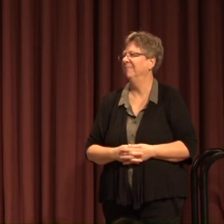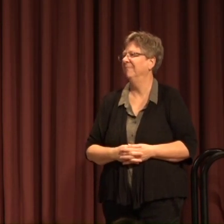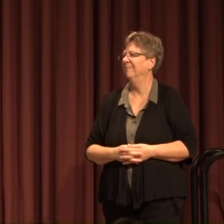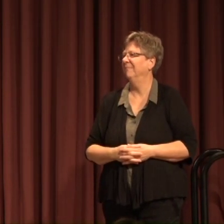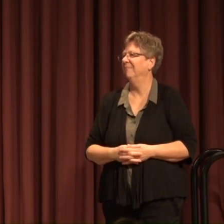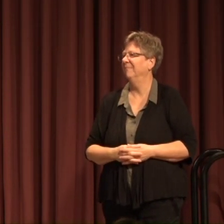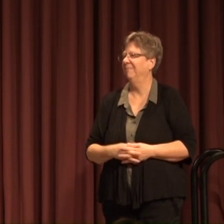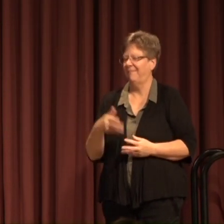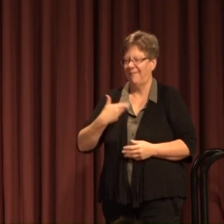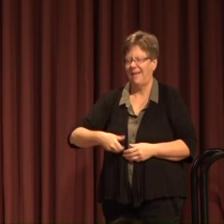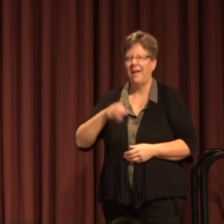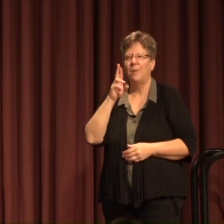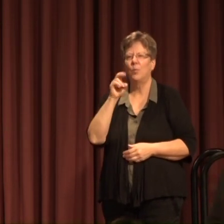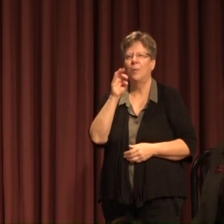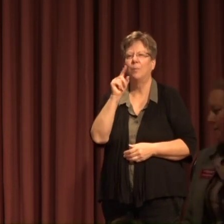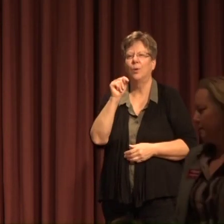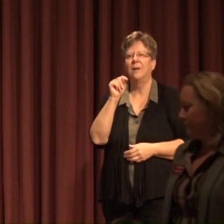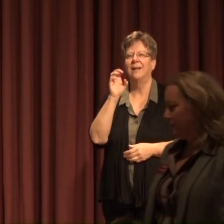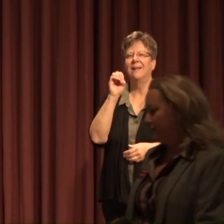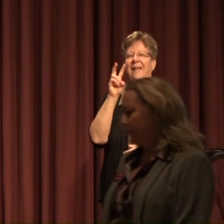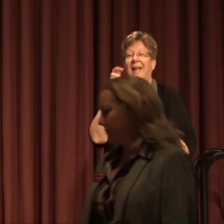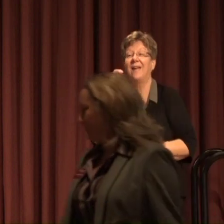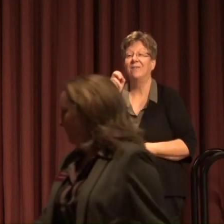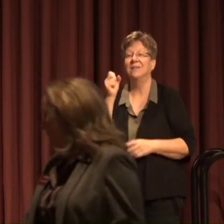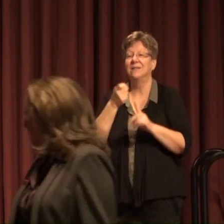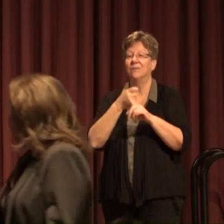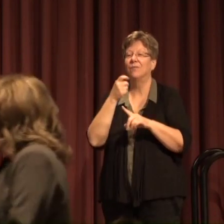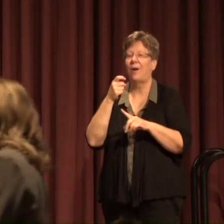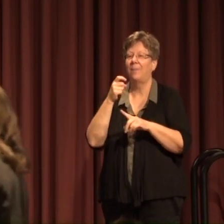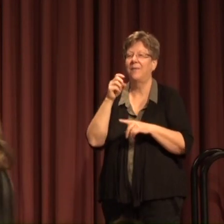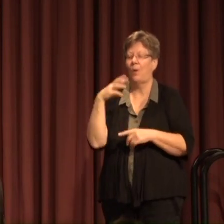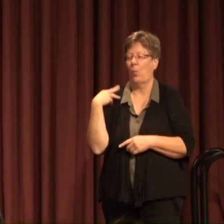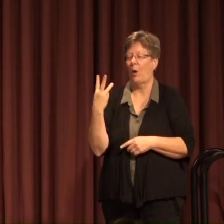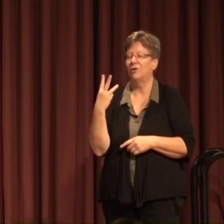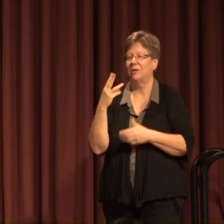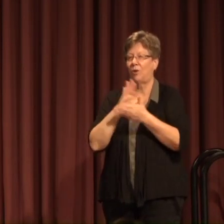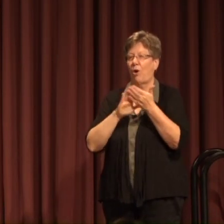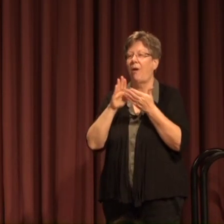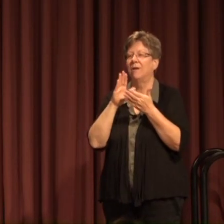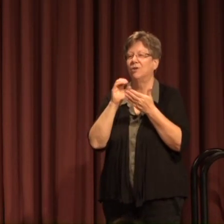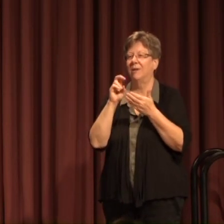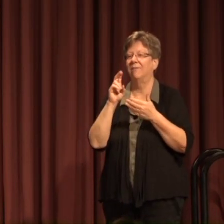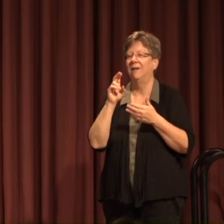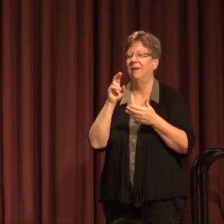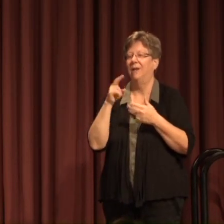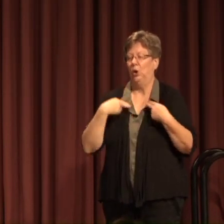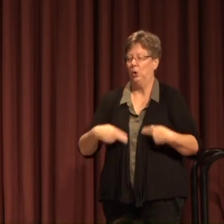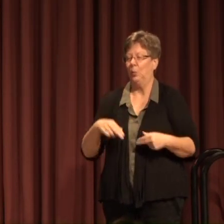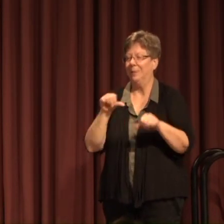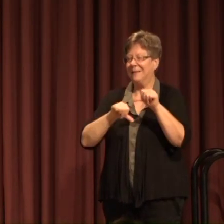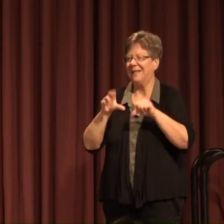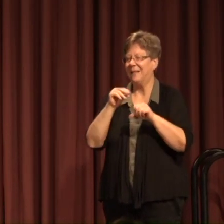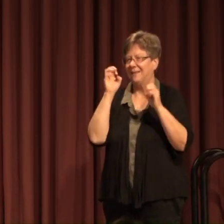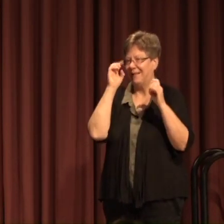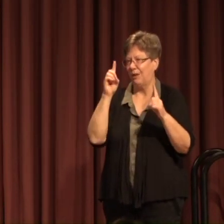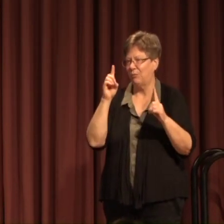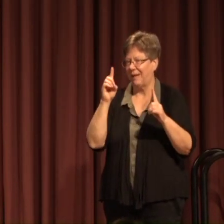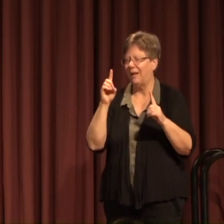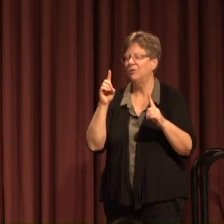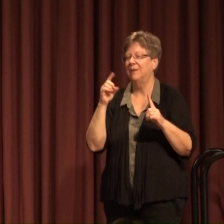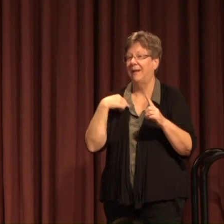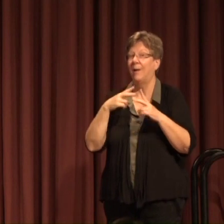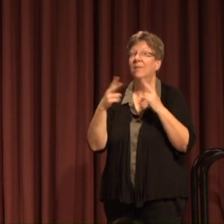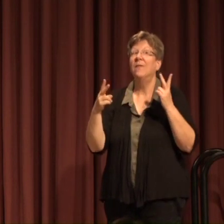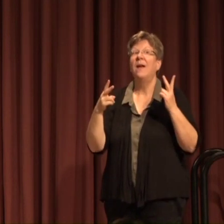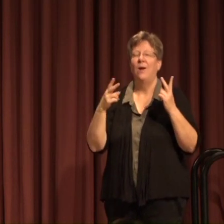I'm Roberta Bobby Evans of the Phyllis J. Washington College of Human Sciences and Education and